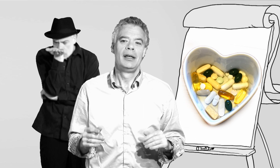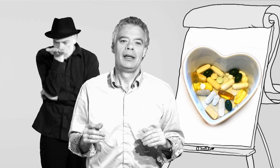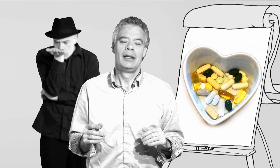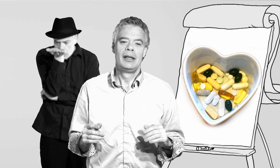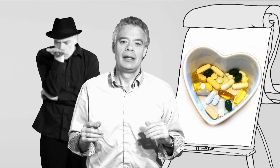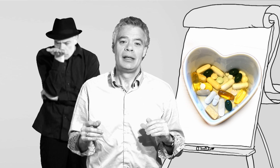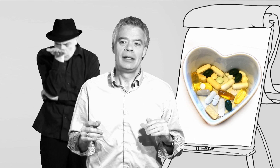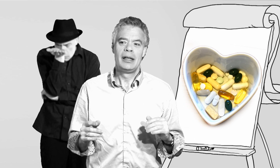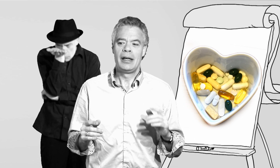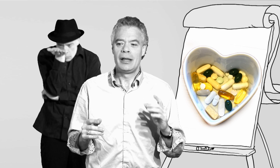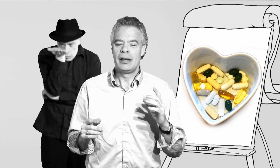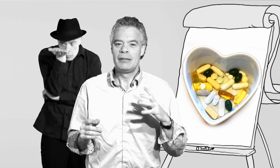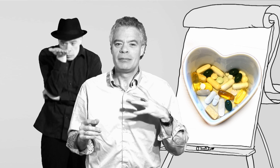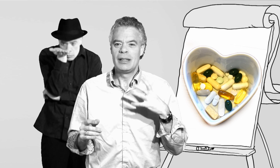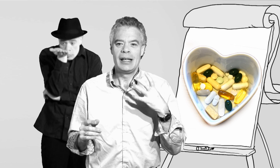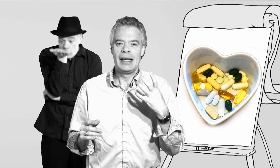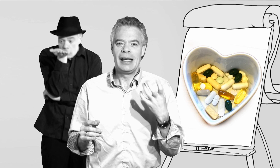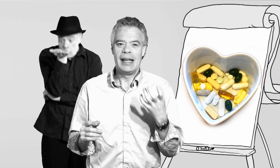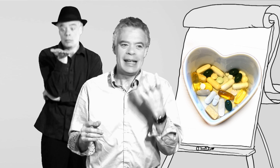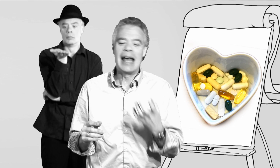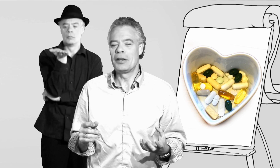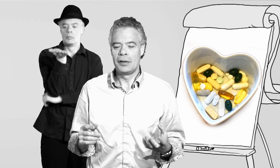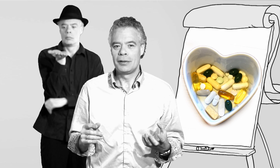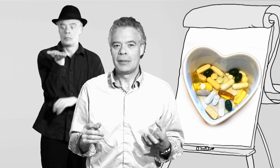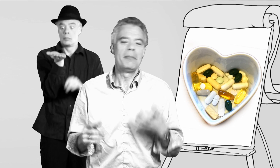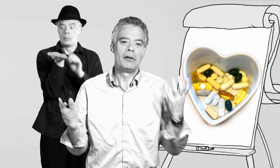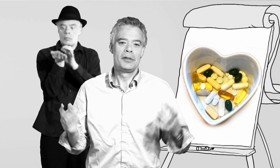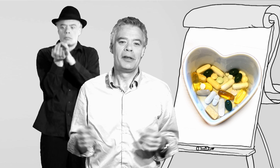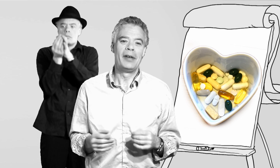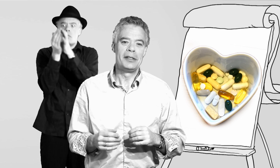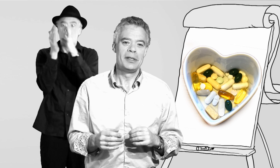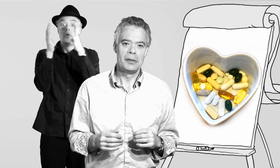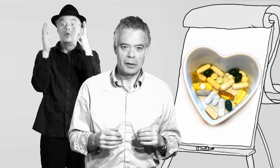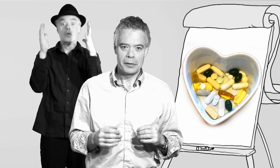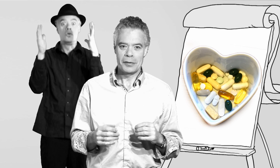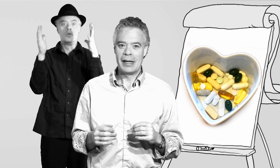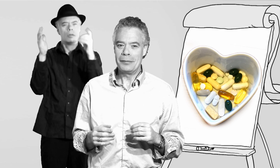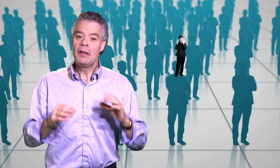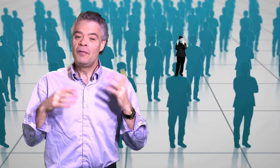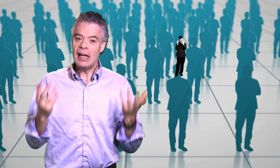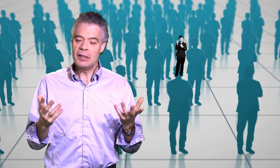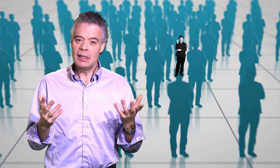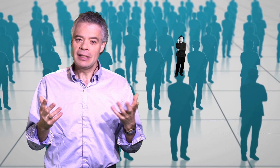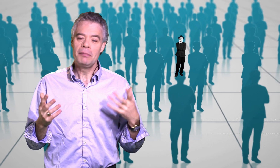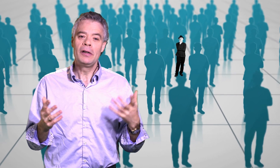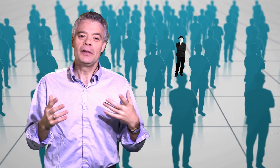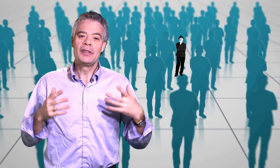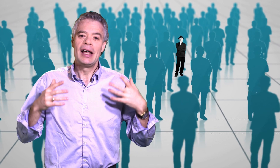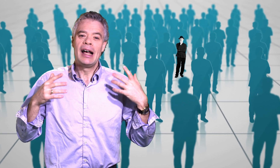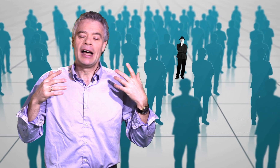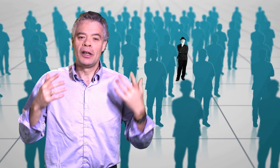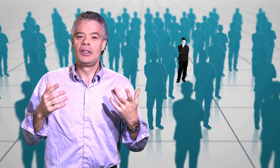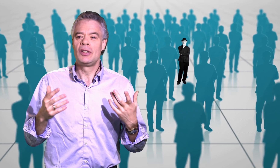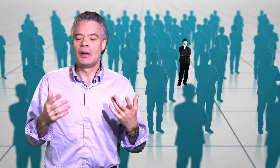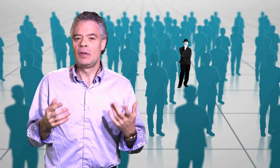inadequate amounts of vitamins and minerals, right? Vitamins and minerals